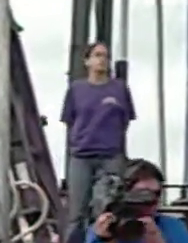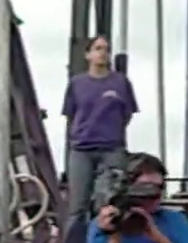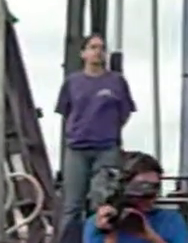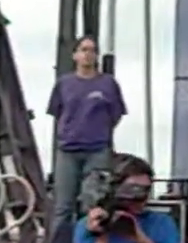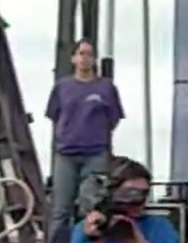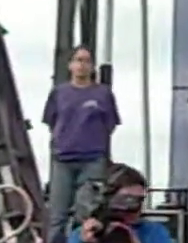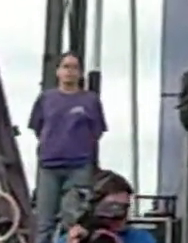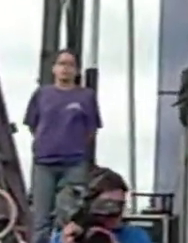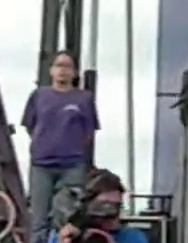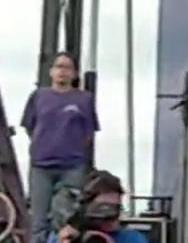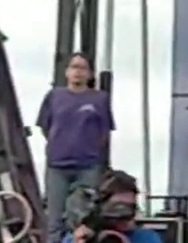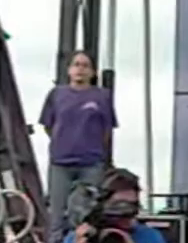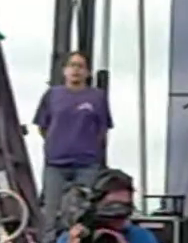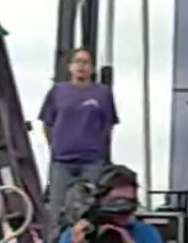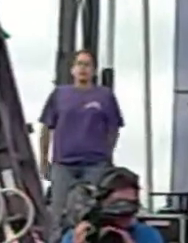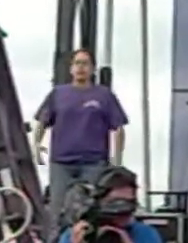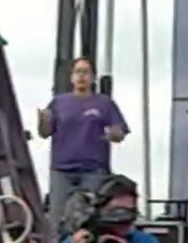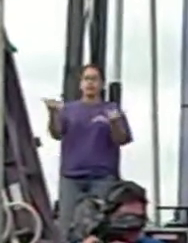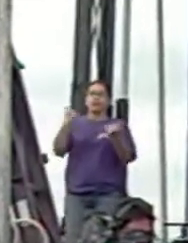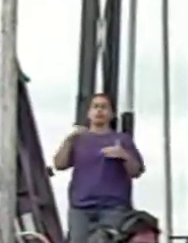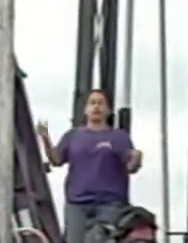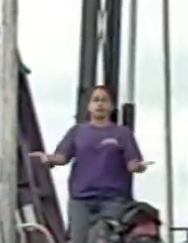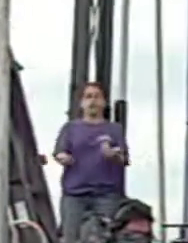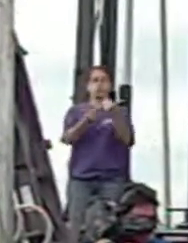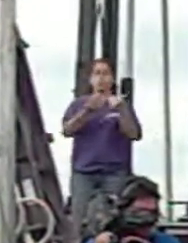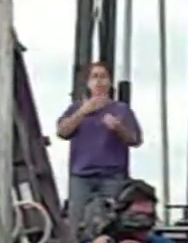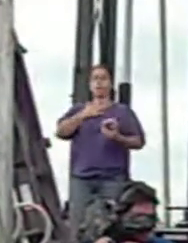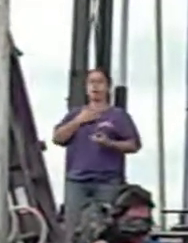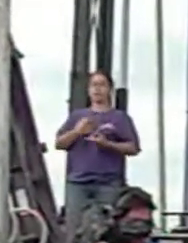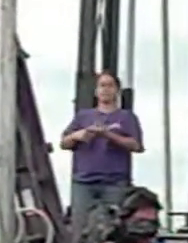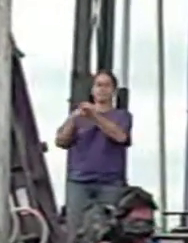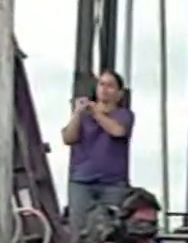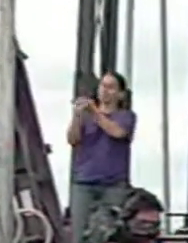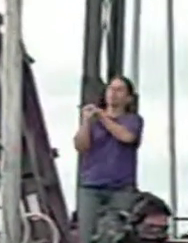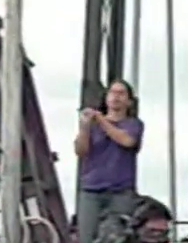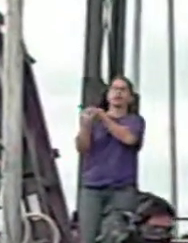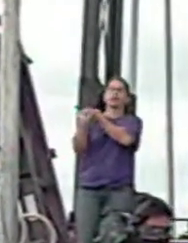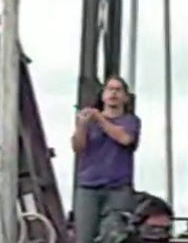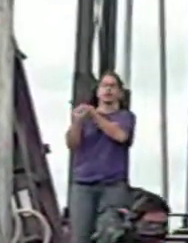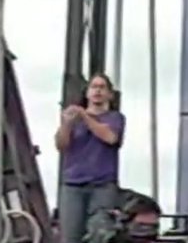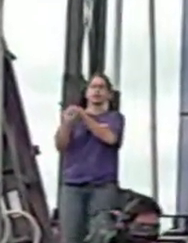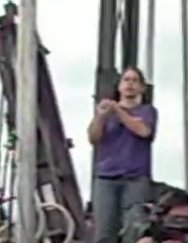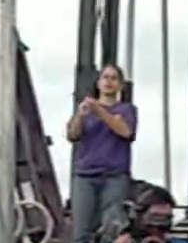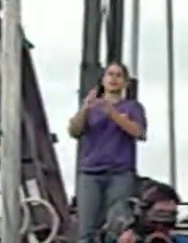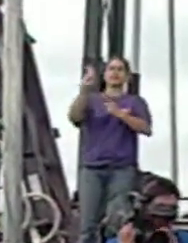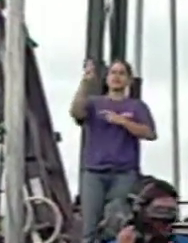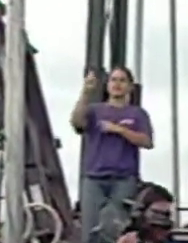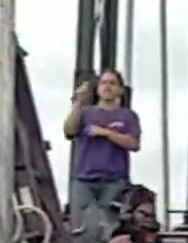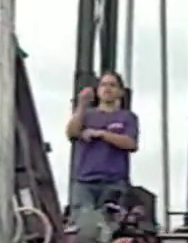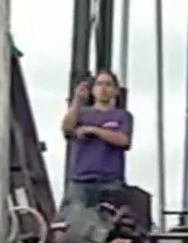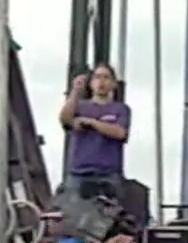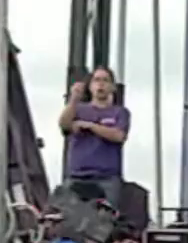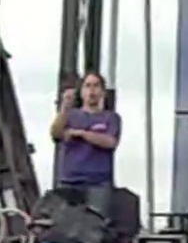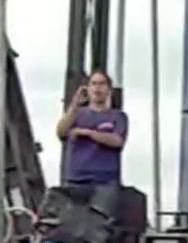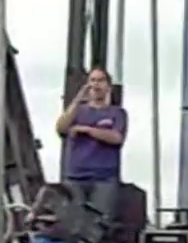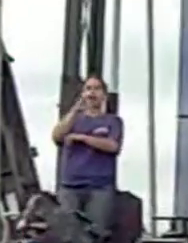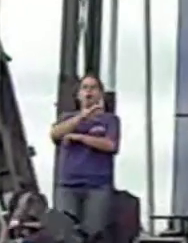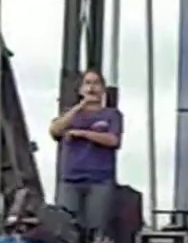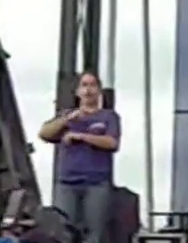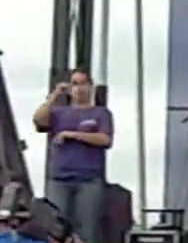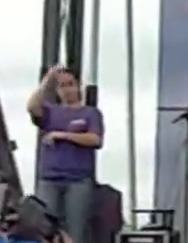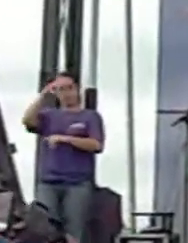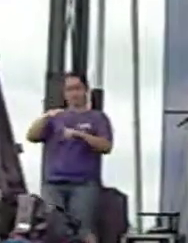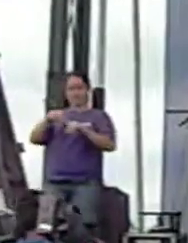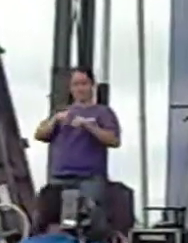Now I'd like to introduce to you my good friend, a six-term congressman from this district where